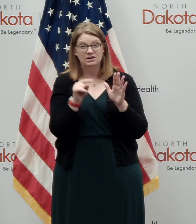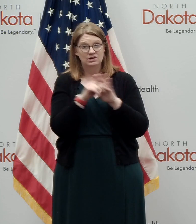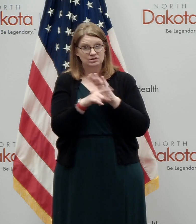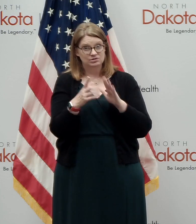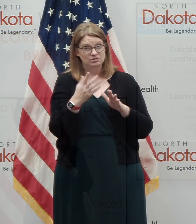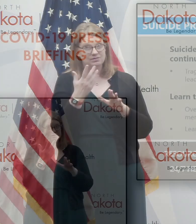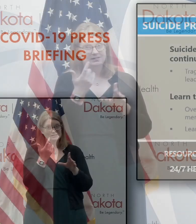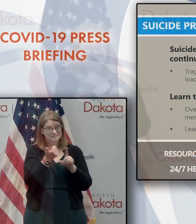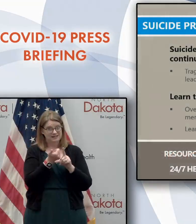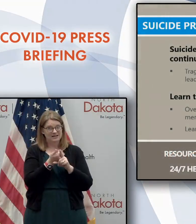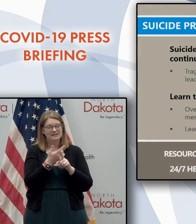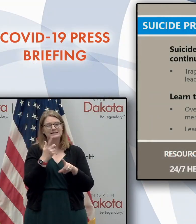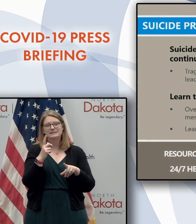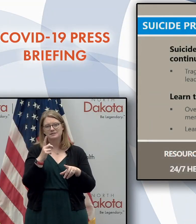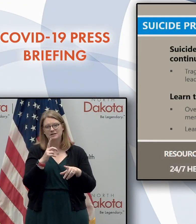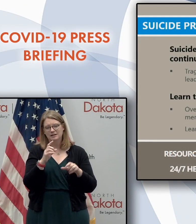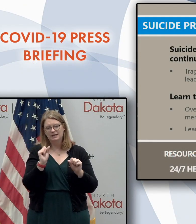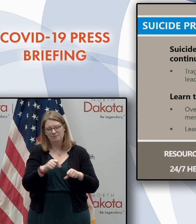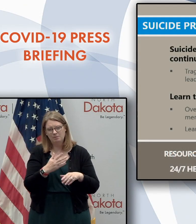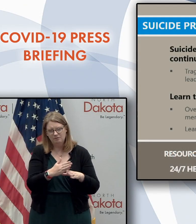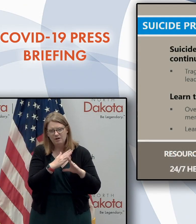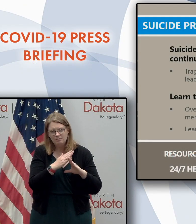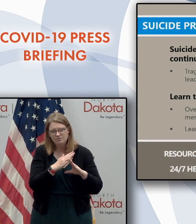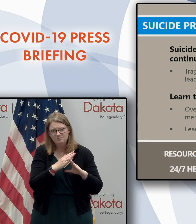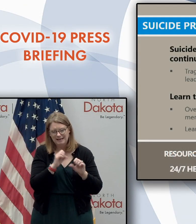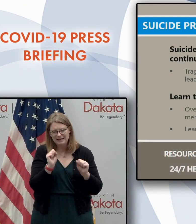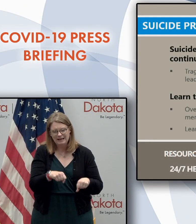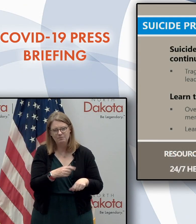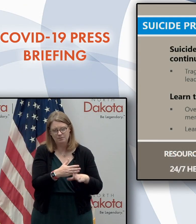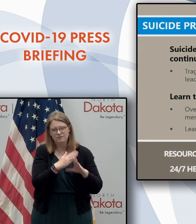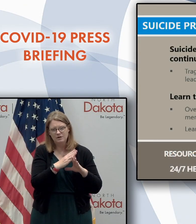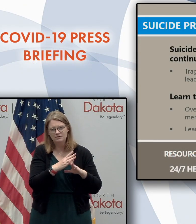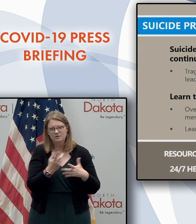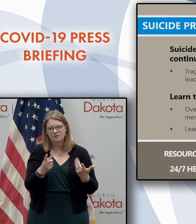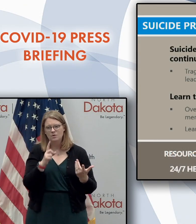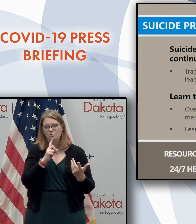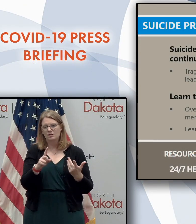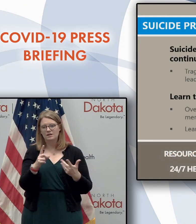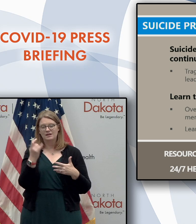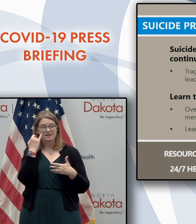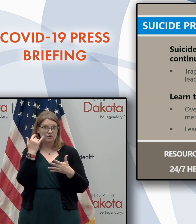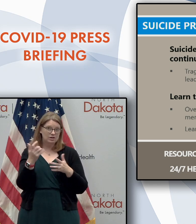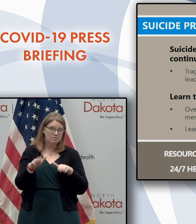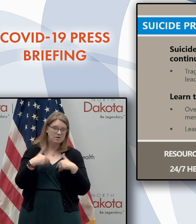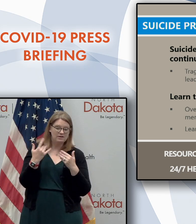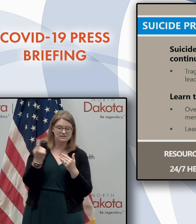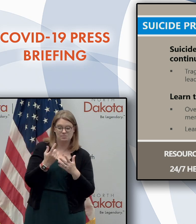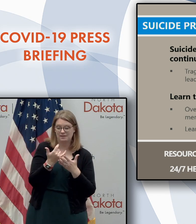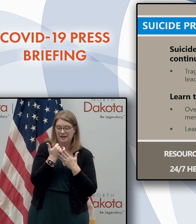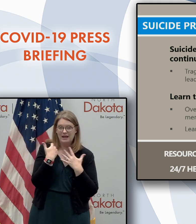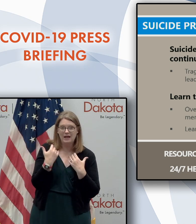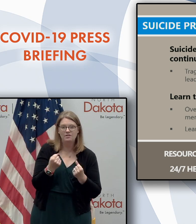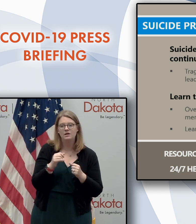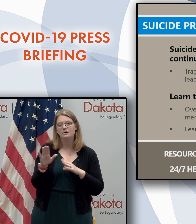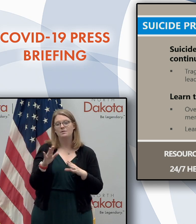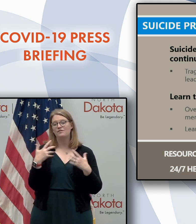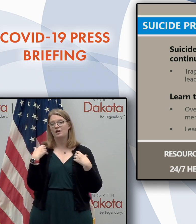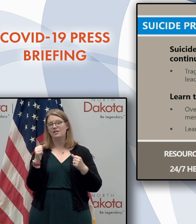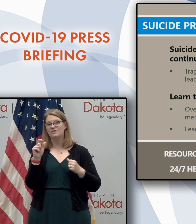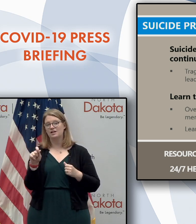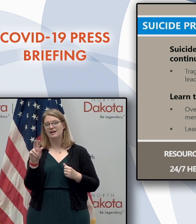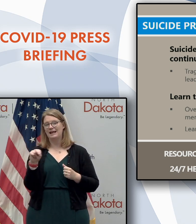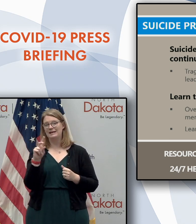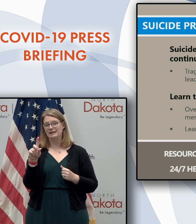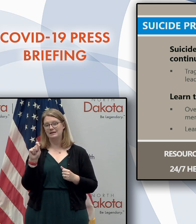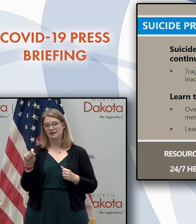public health problem. And when you, you can be the difference in getting, uh, someone the help they need. You can visit behavioralhealth.nd.gov to